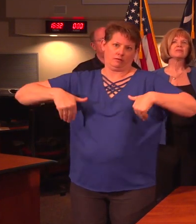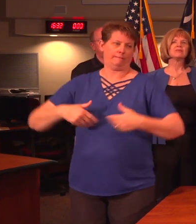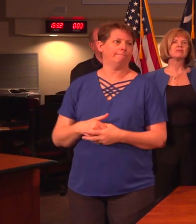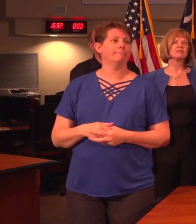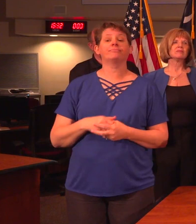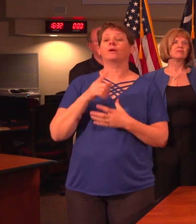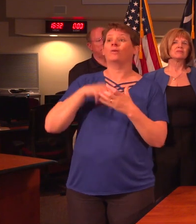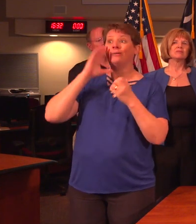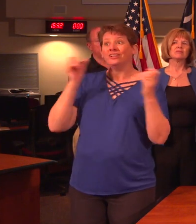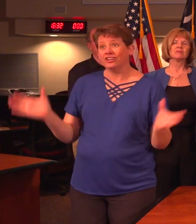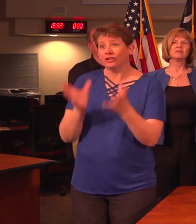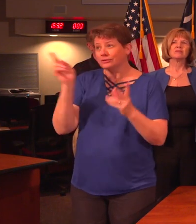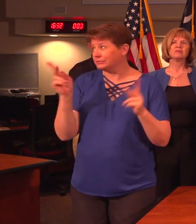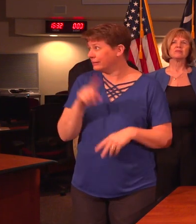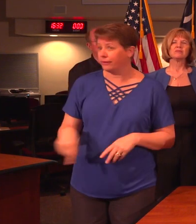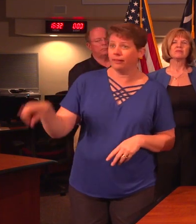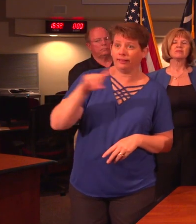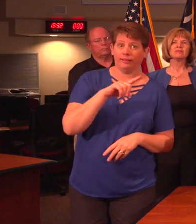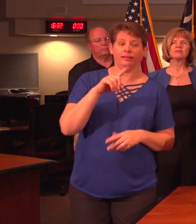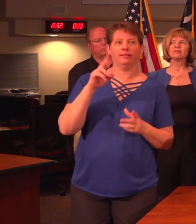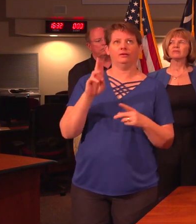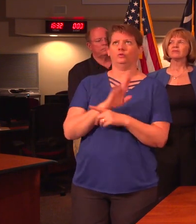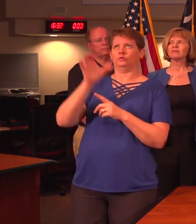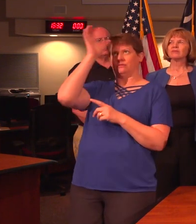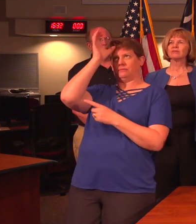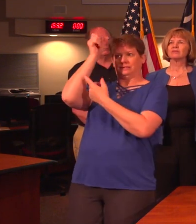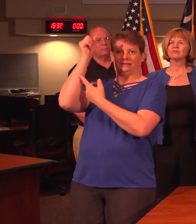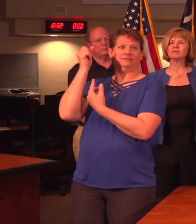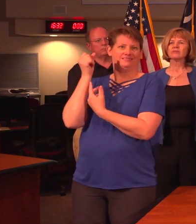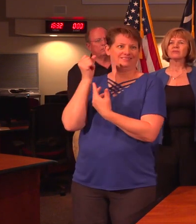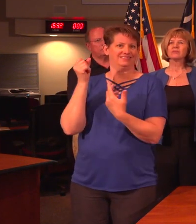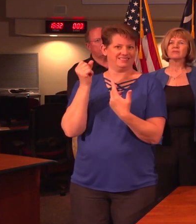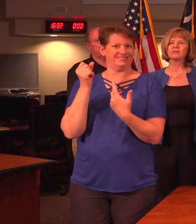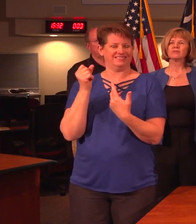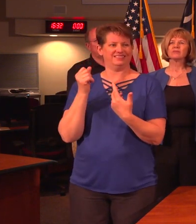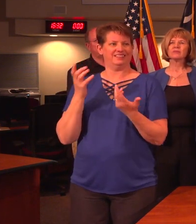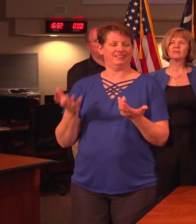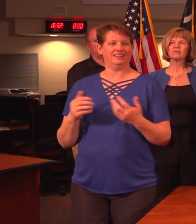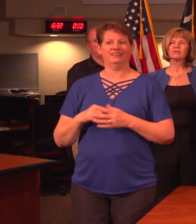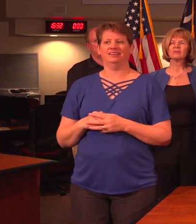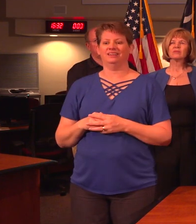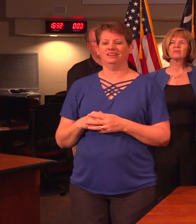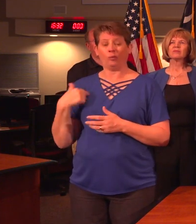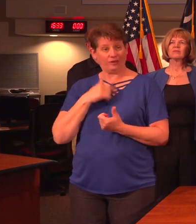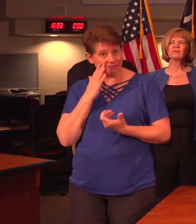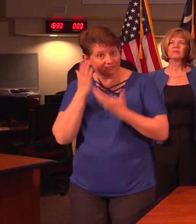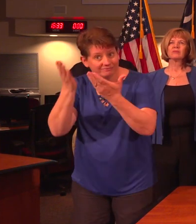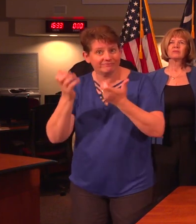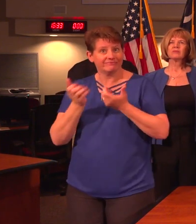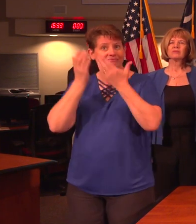What I would urge people to do is to, again, common sense, follow all the rules that have been and suggestions